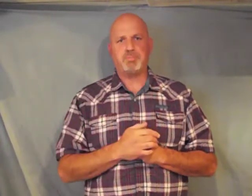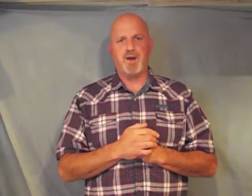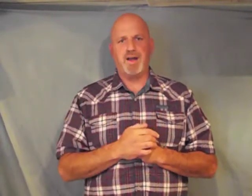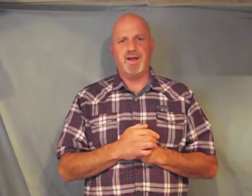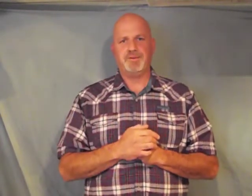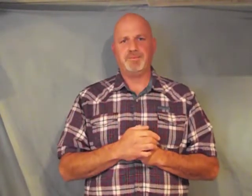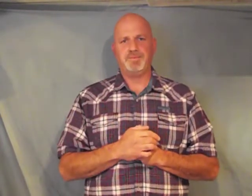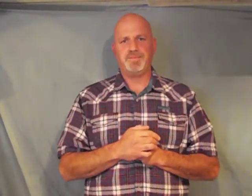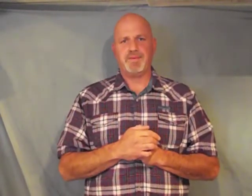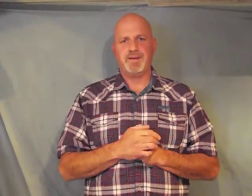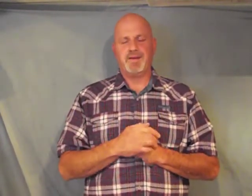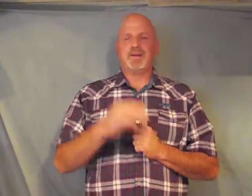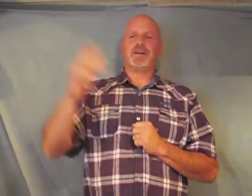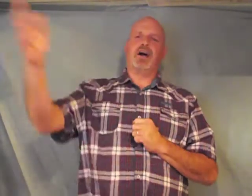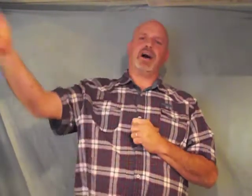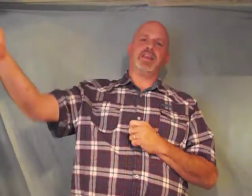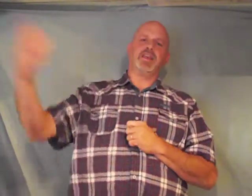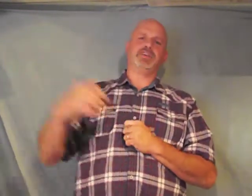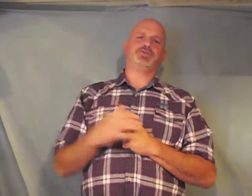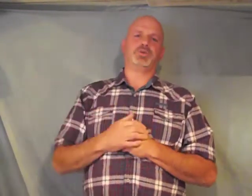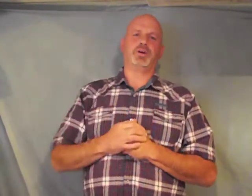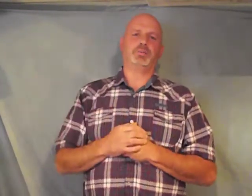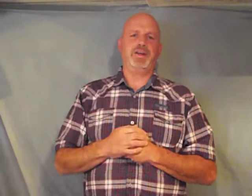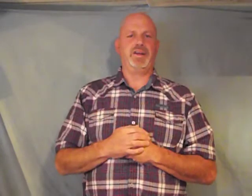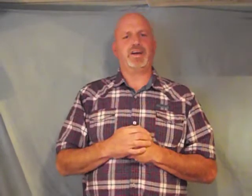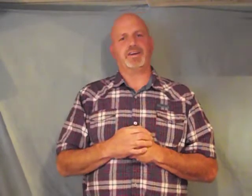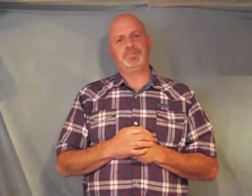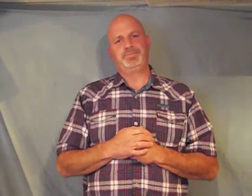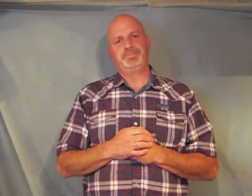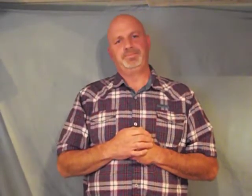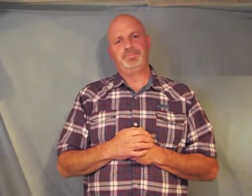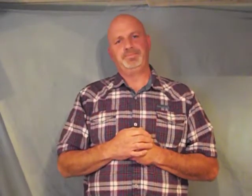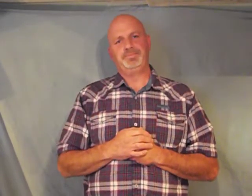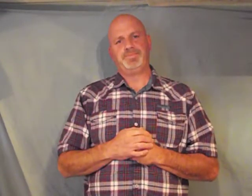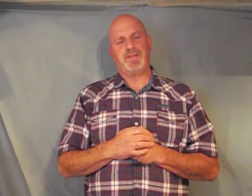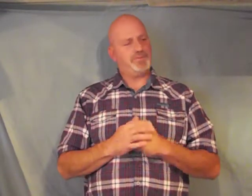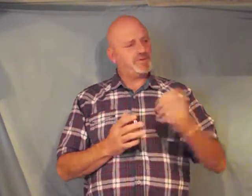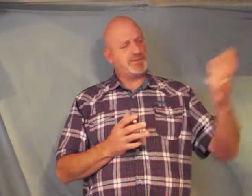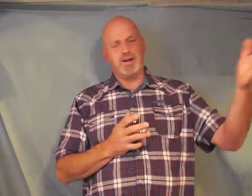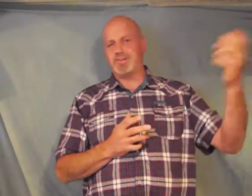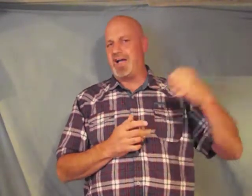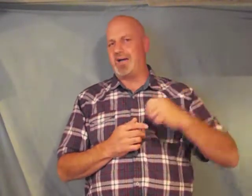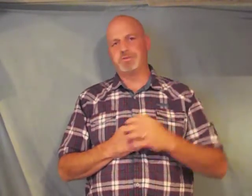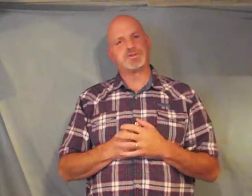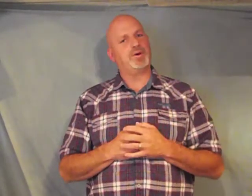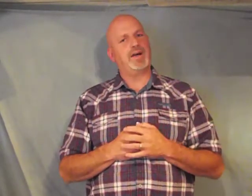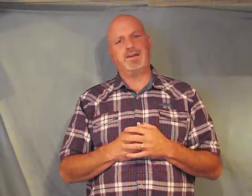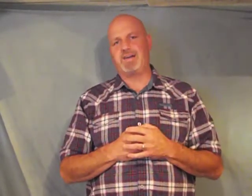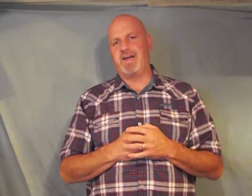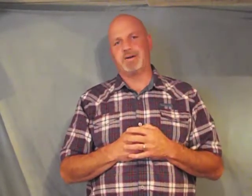pray God let your will be done if it's their time just go ahead and take them